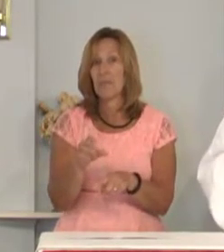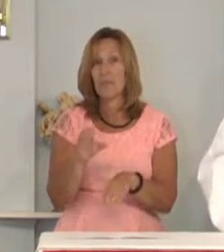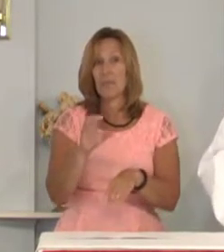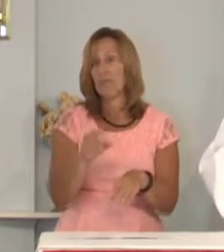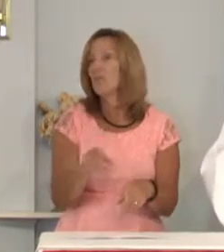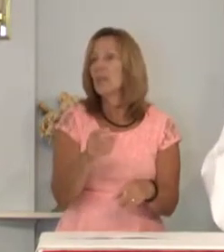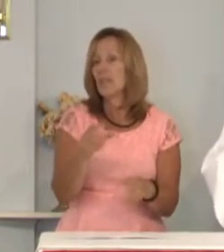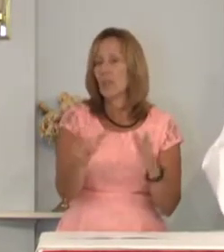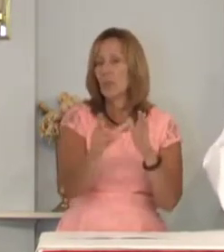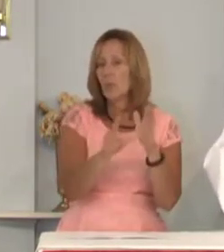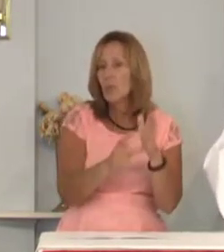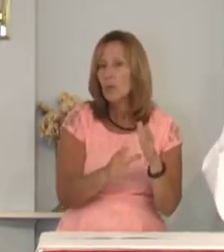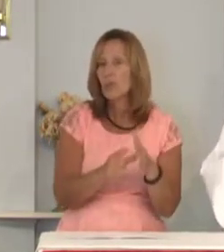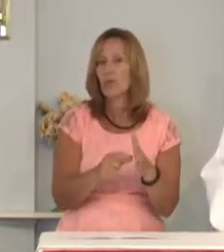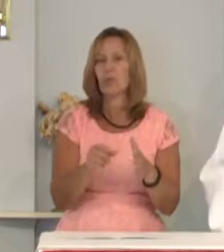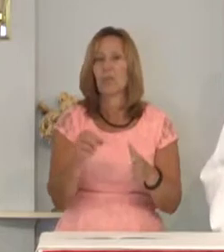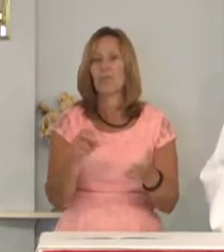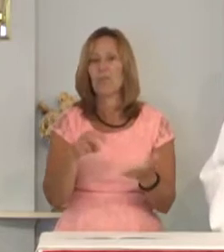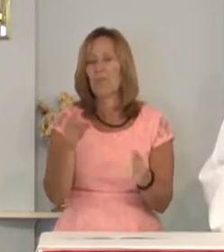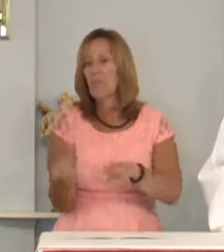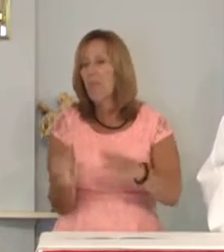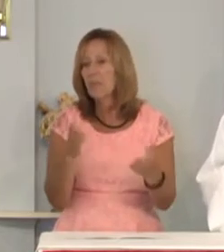right next to each other.